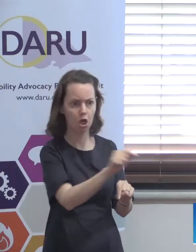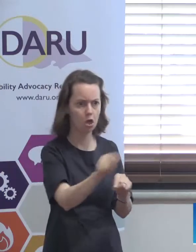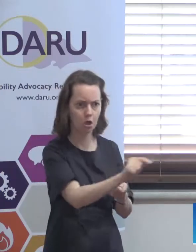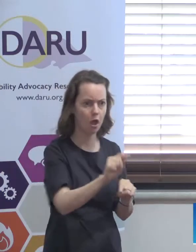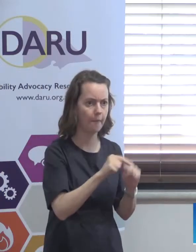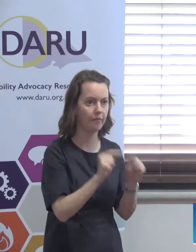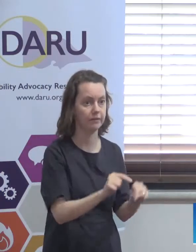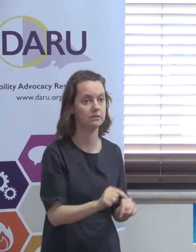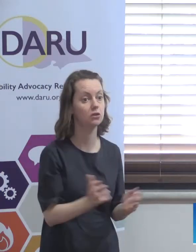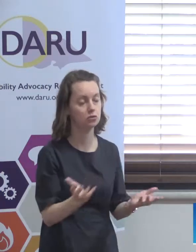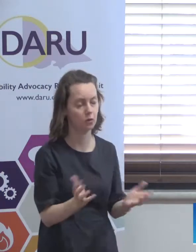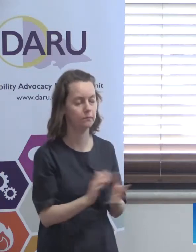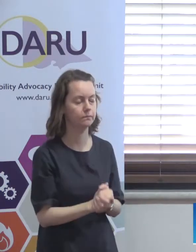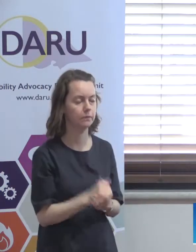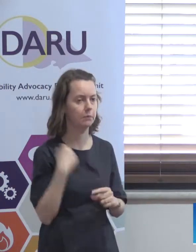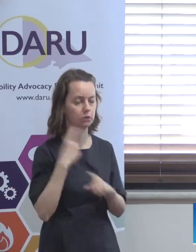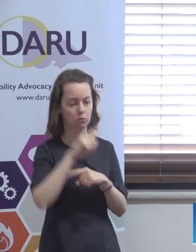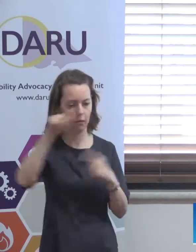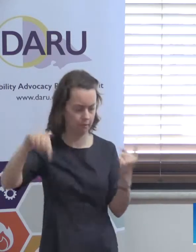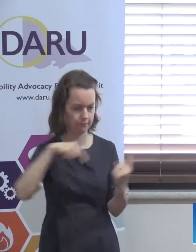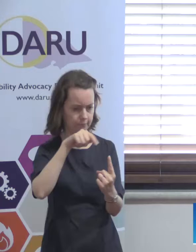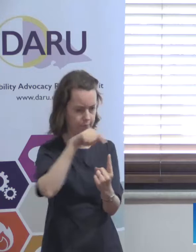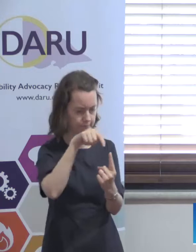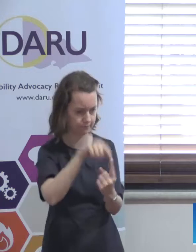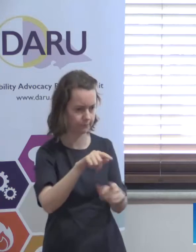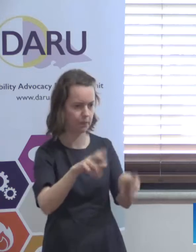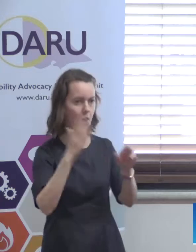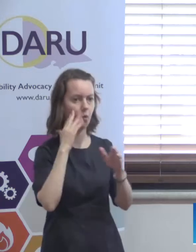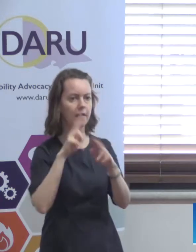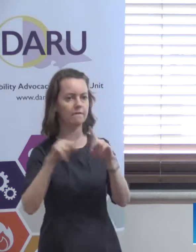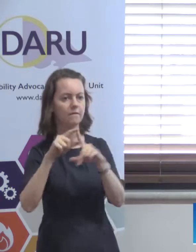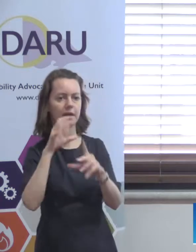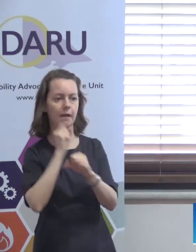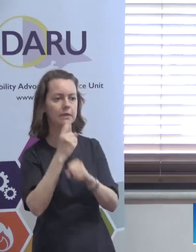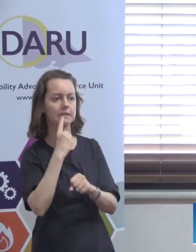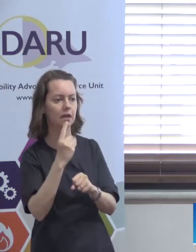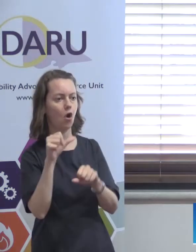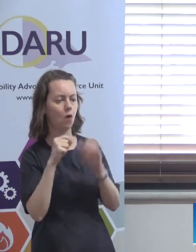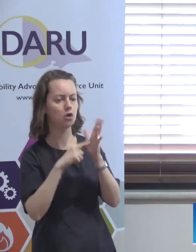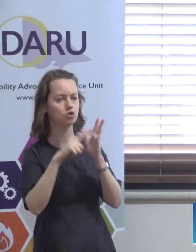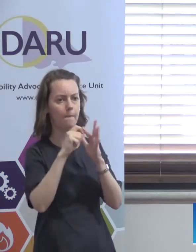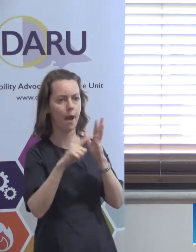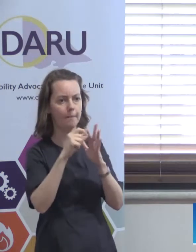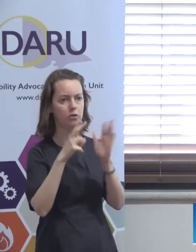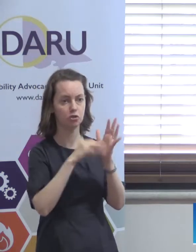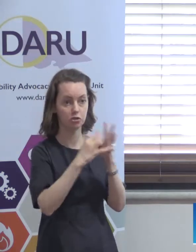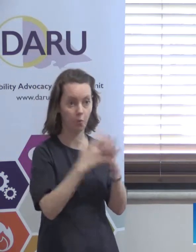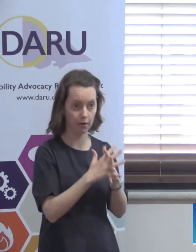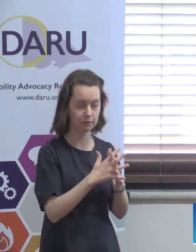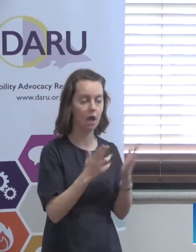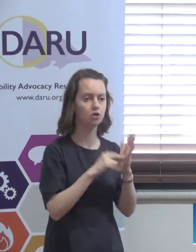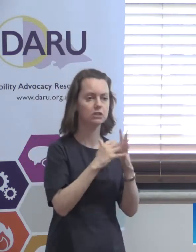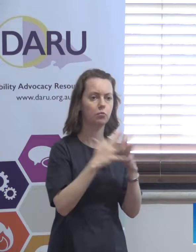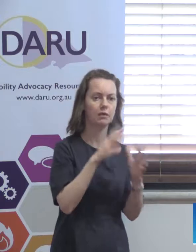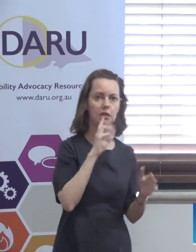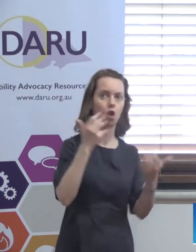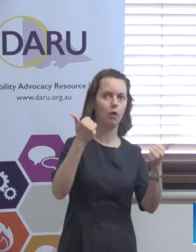that if as soon as the federal government said okay we'll top up the New South Wales stuff then the New South Wales government